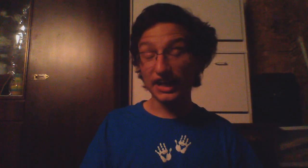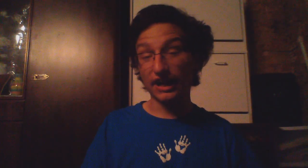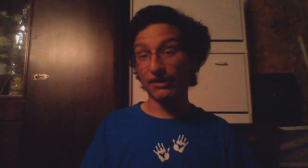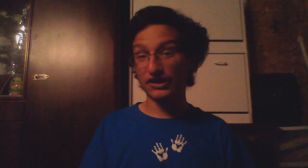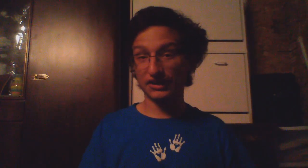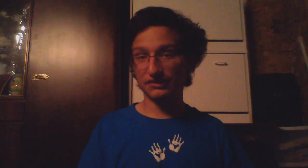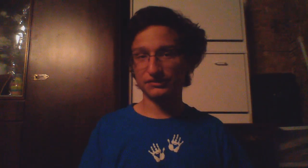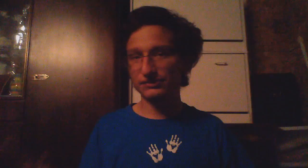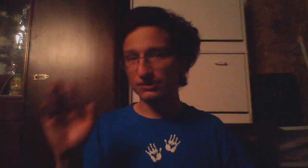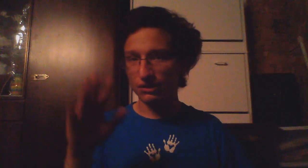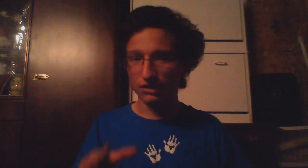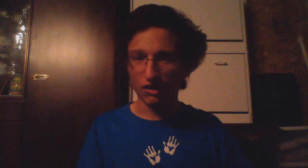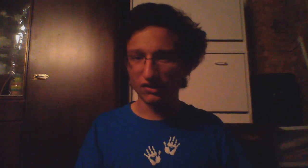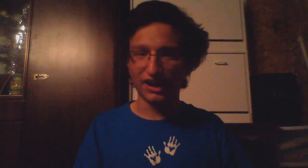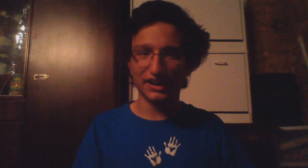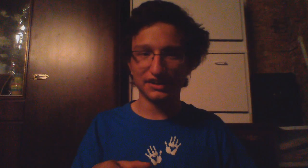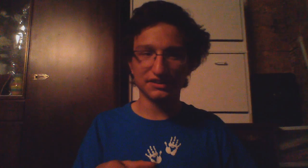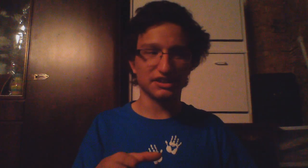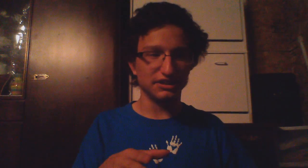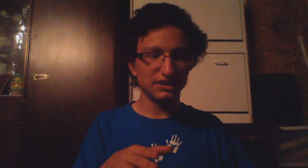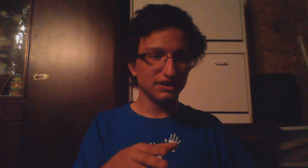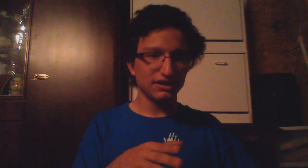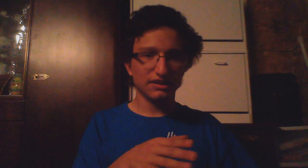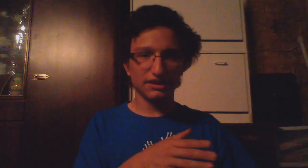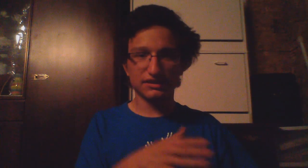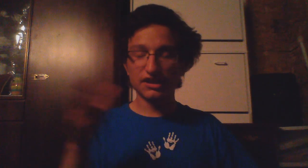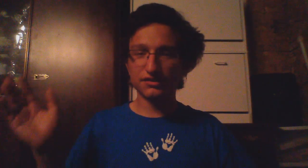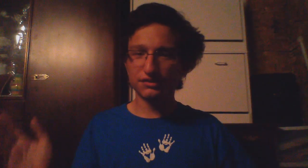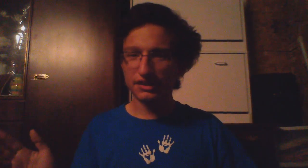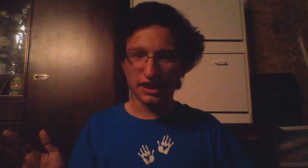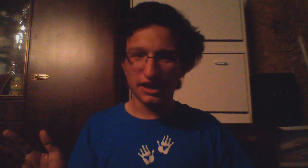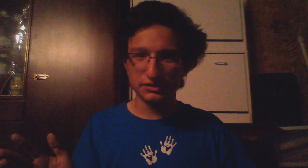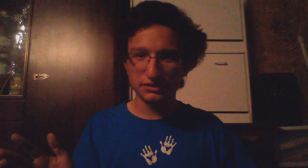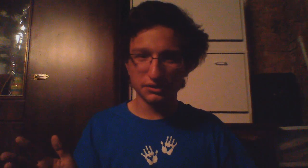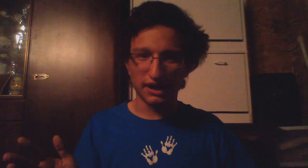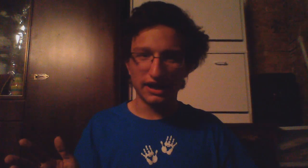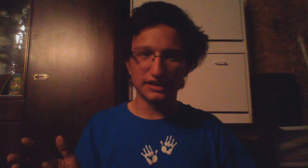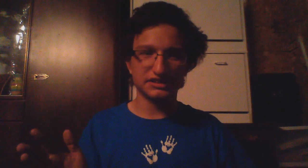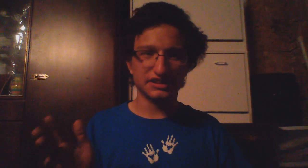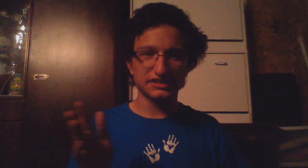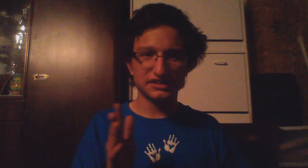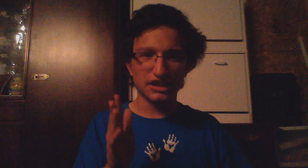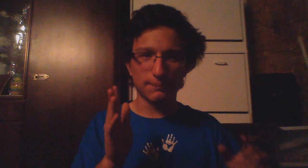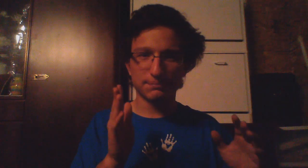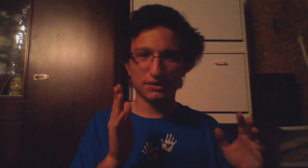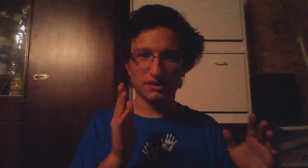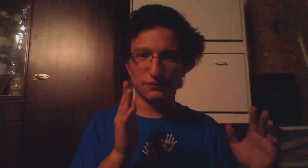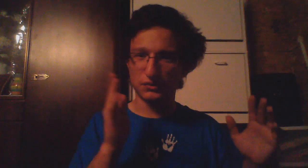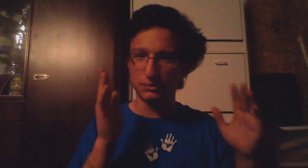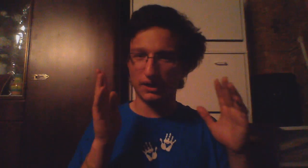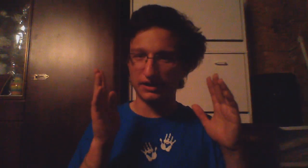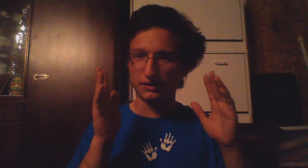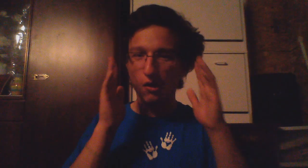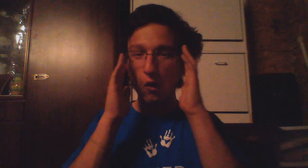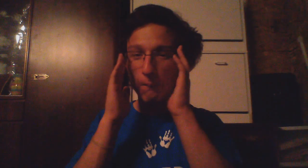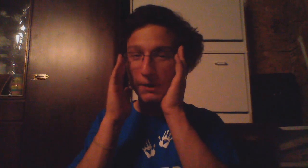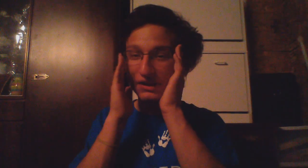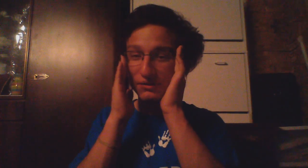how I looked online and it's like it doesn't really damage your eyes except if you like open your